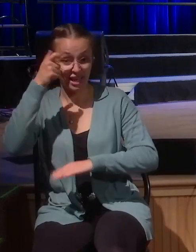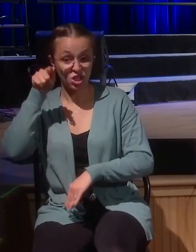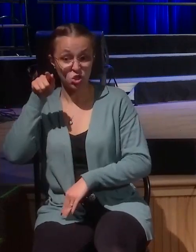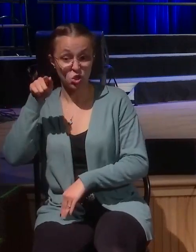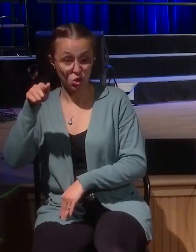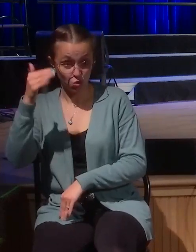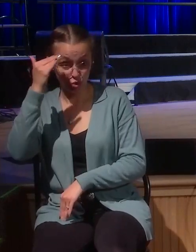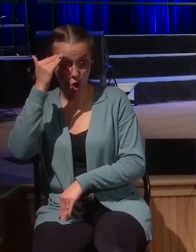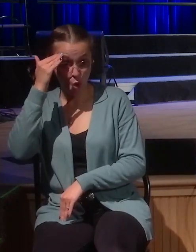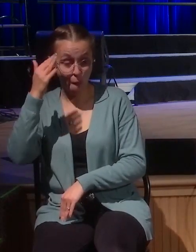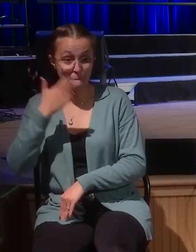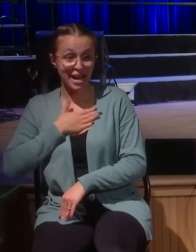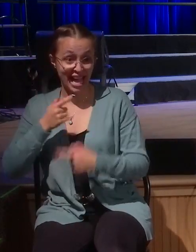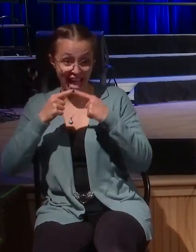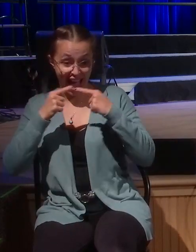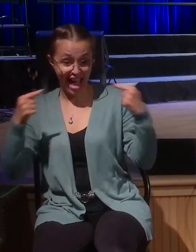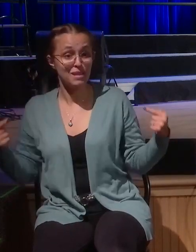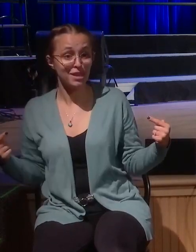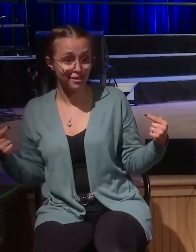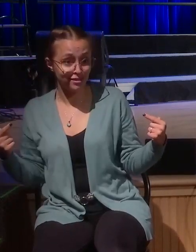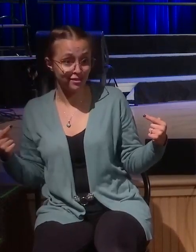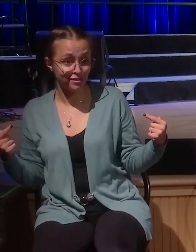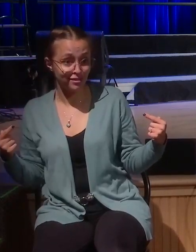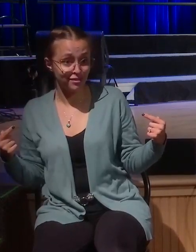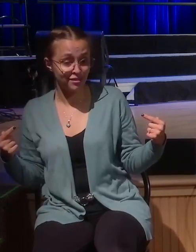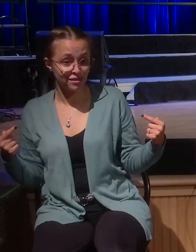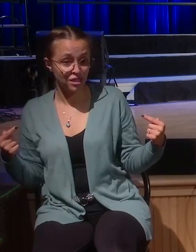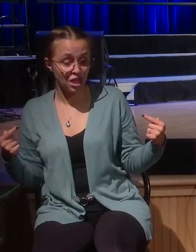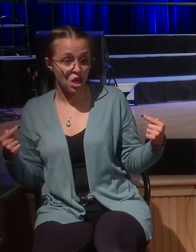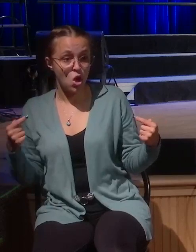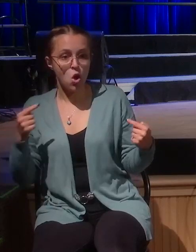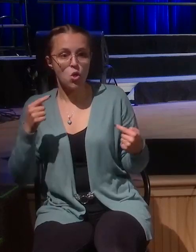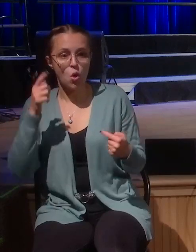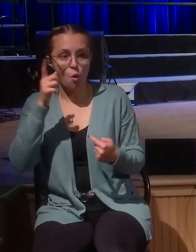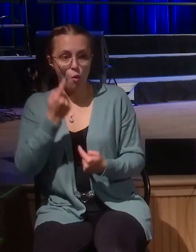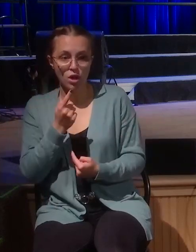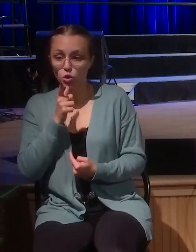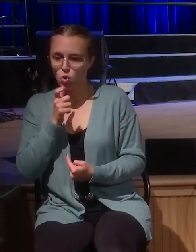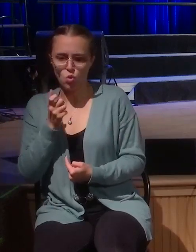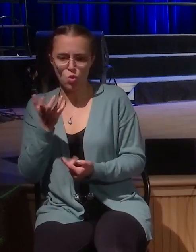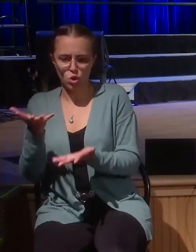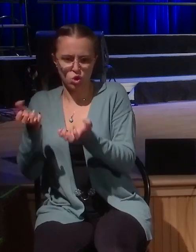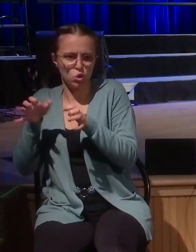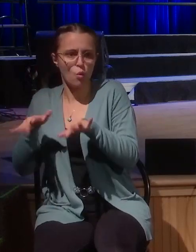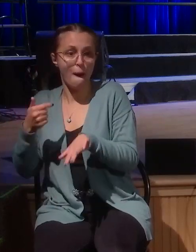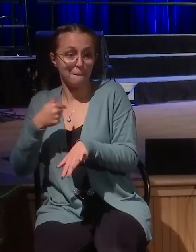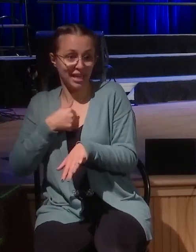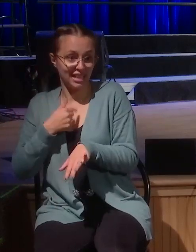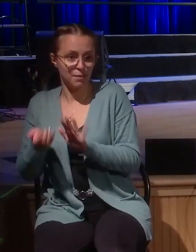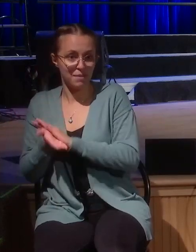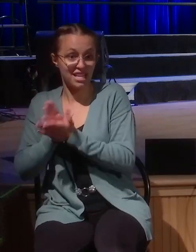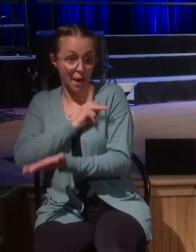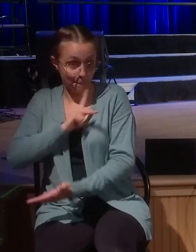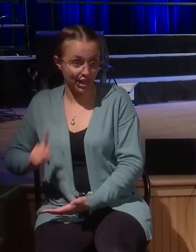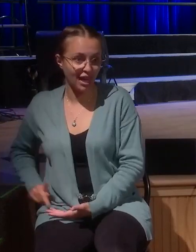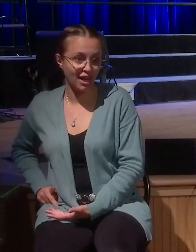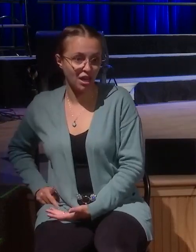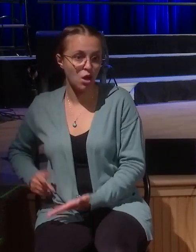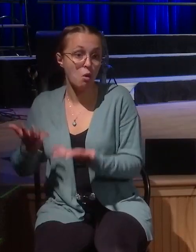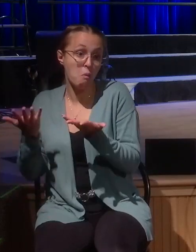ones that sent a delegation away to say we don't want them to be king, well, now they're going to be brought before me and they're going to